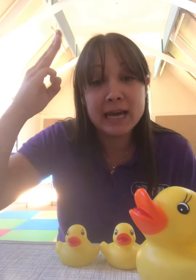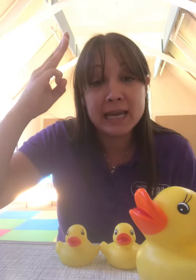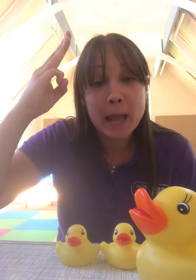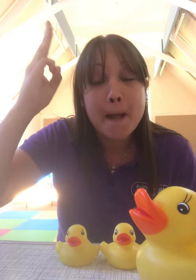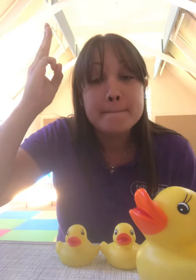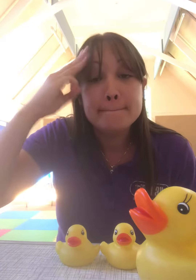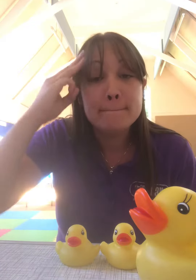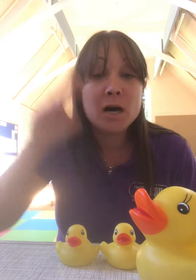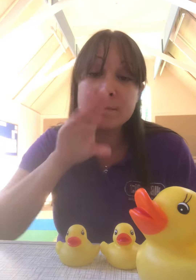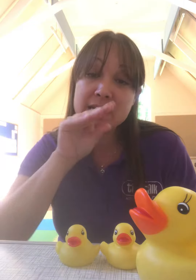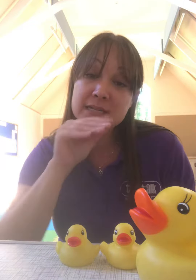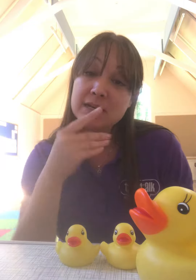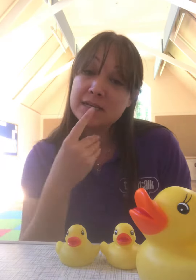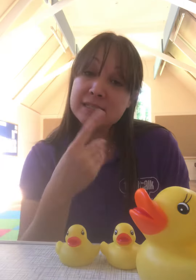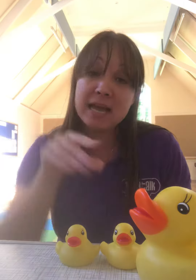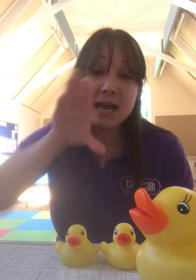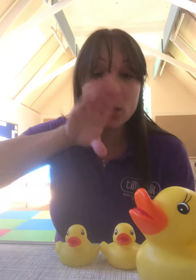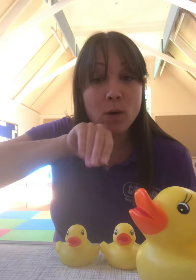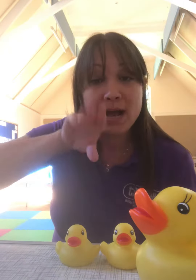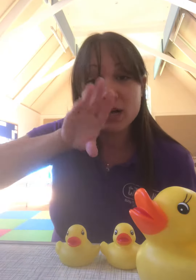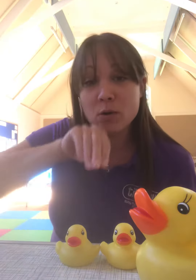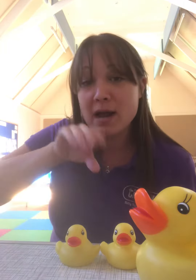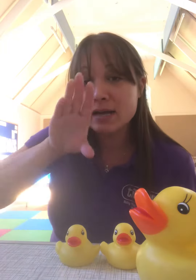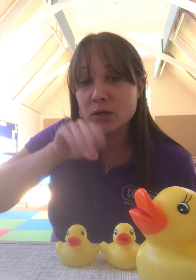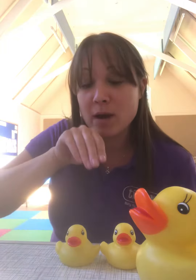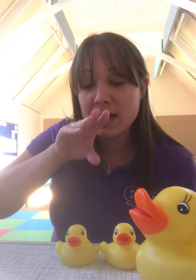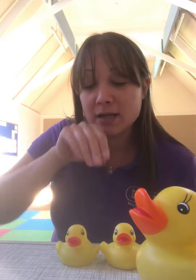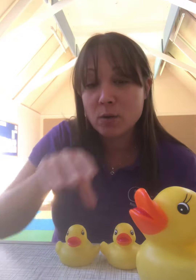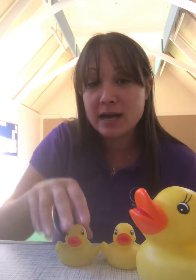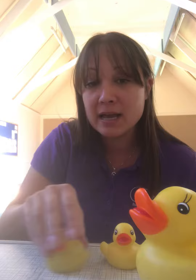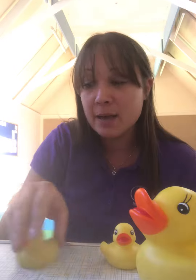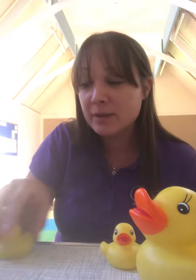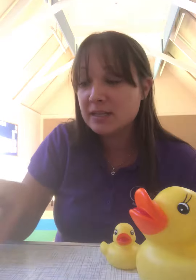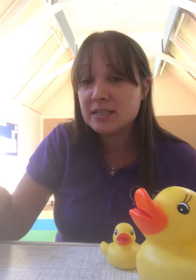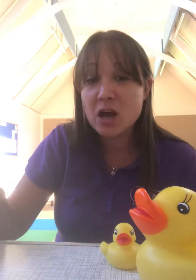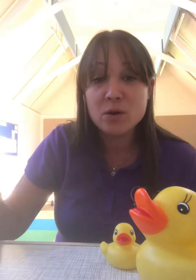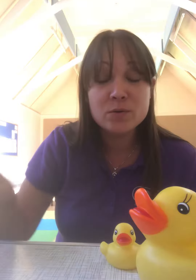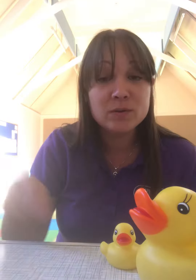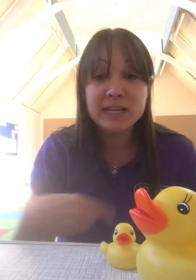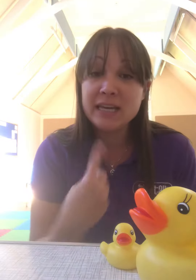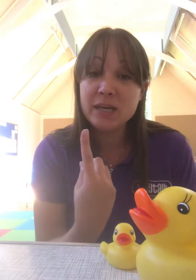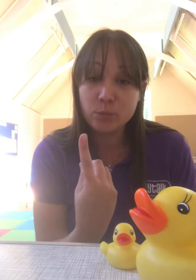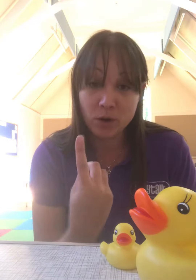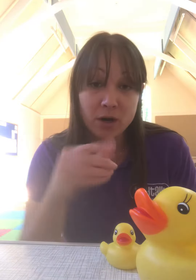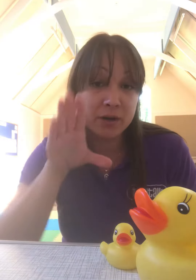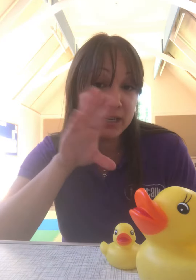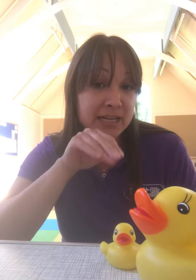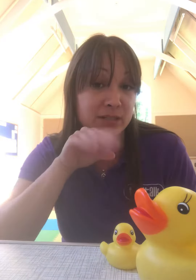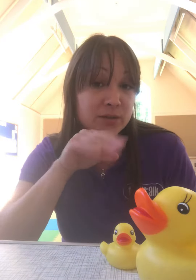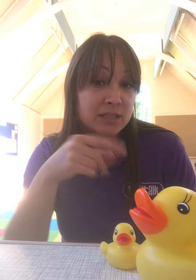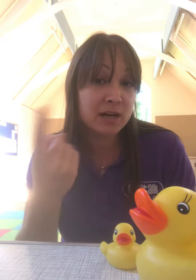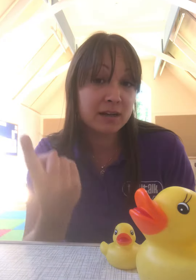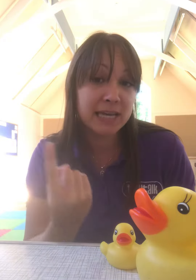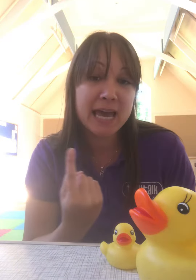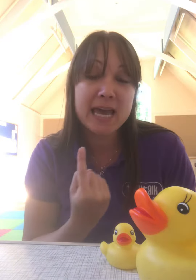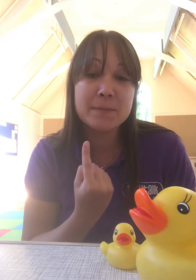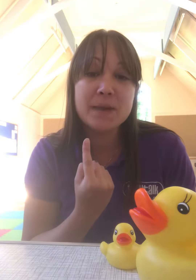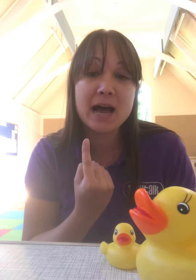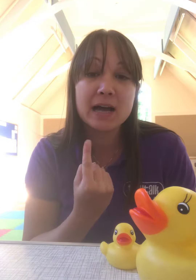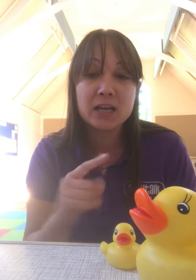Mommy duck said quack, quack, quack, quack, but only one little duck came back.